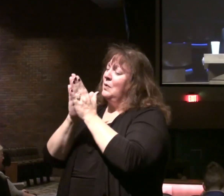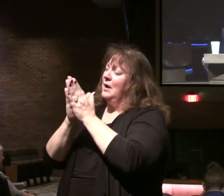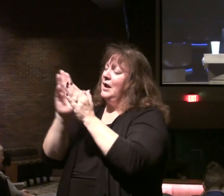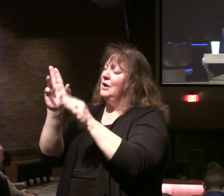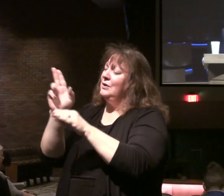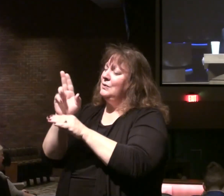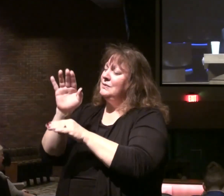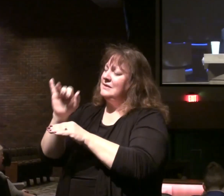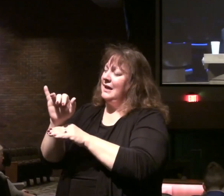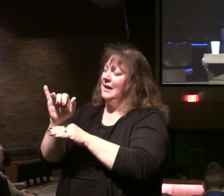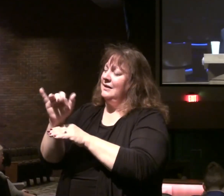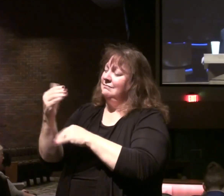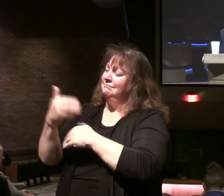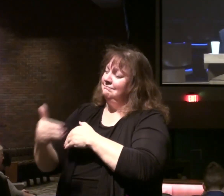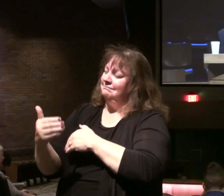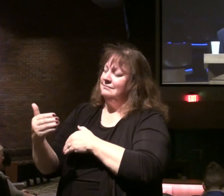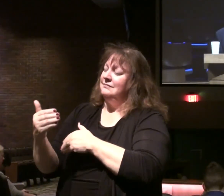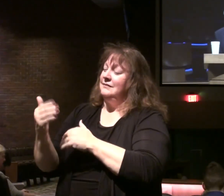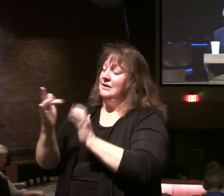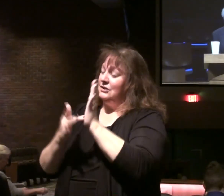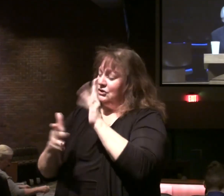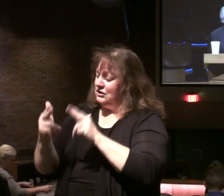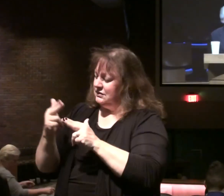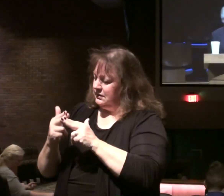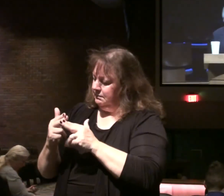that end of the day before us. In Christ's name. Amen.